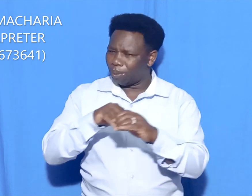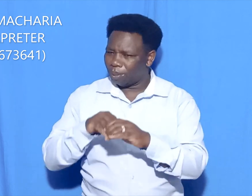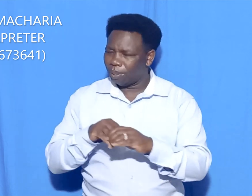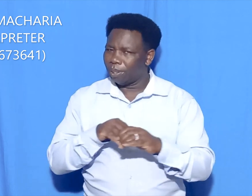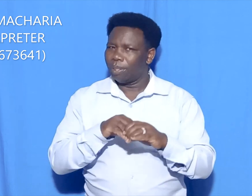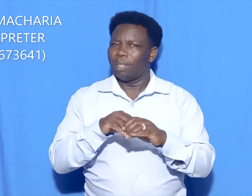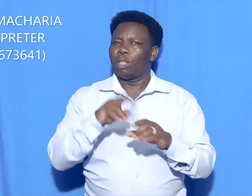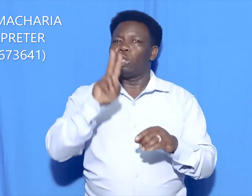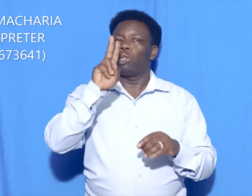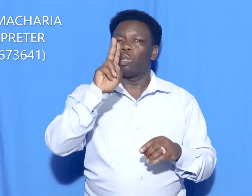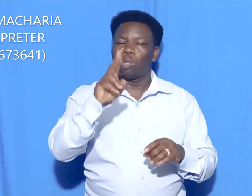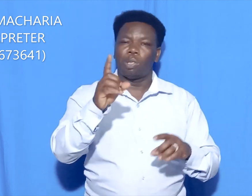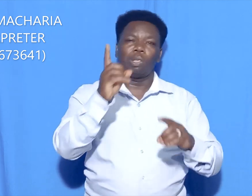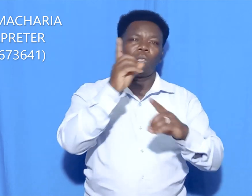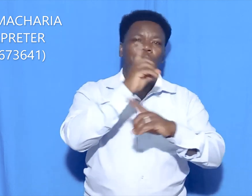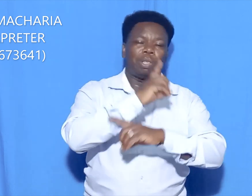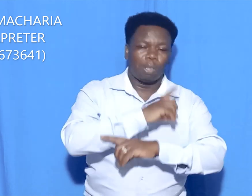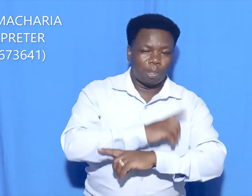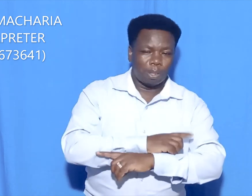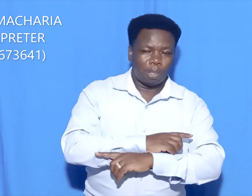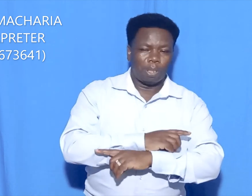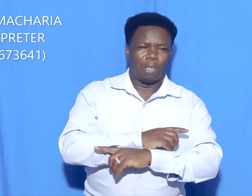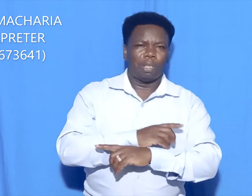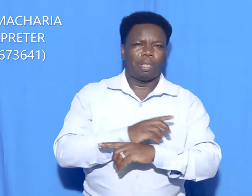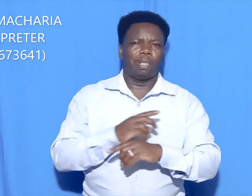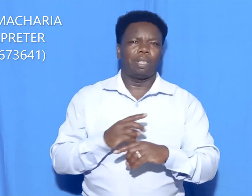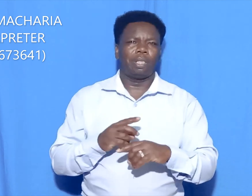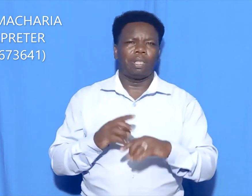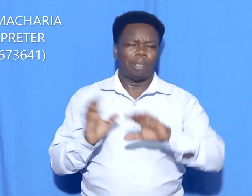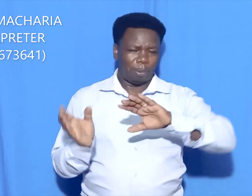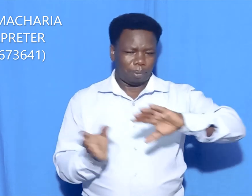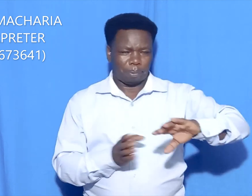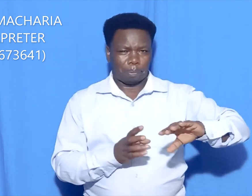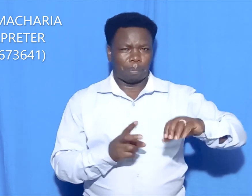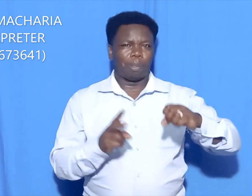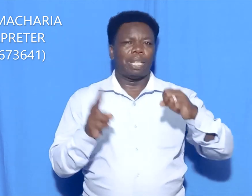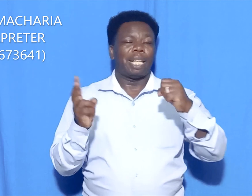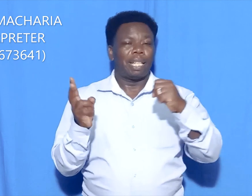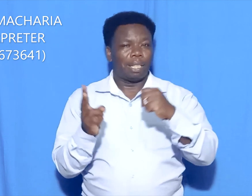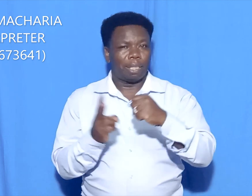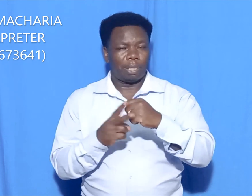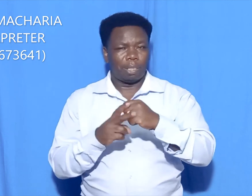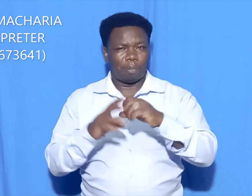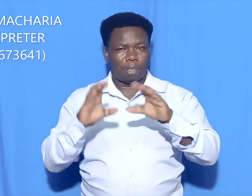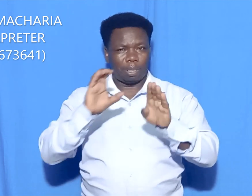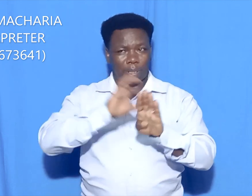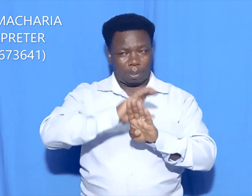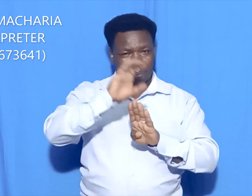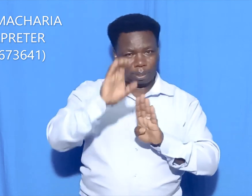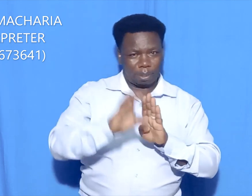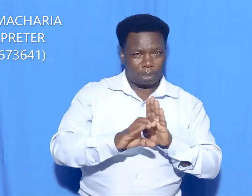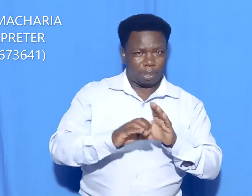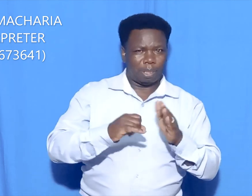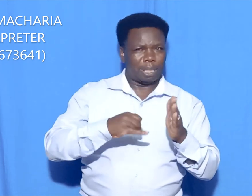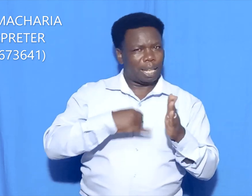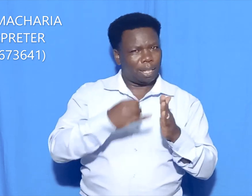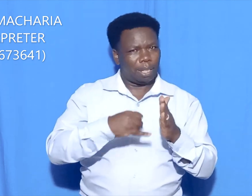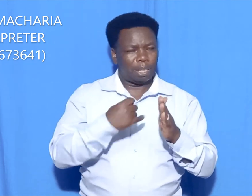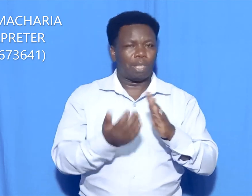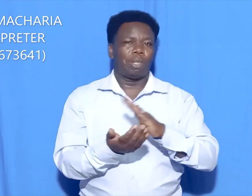The seventh category of our services is industrial attachment, which are according to two sections.